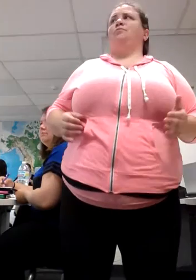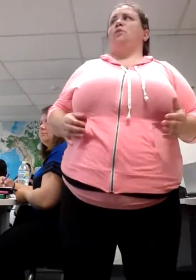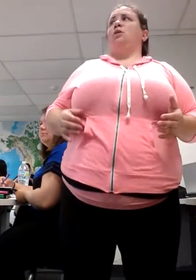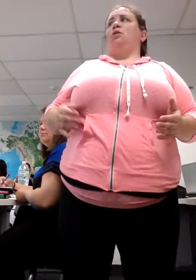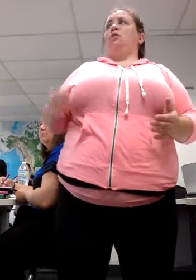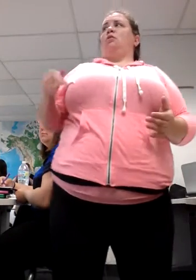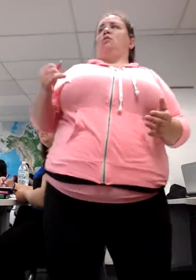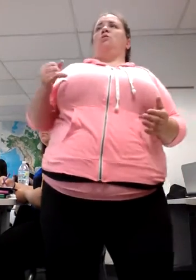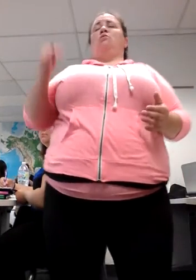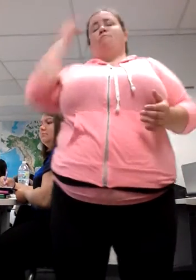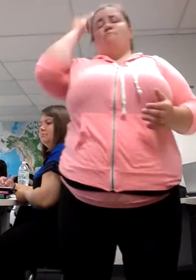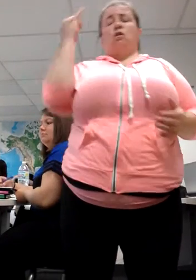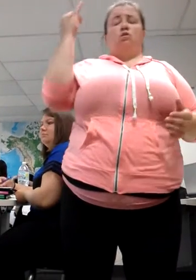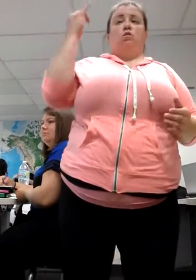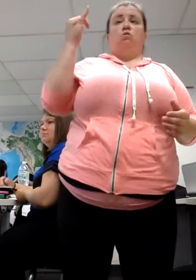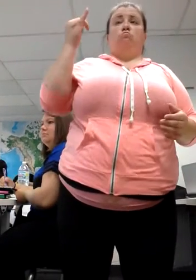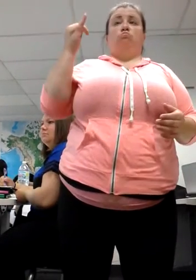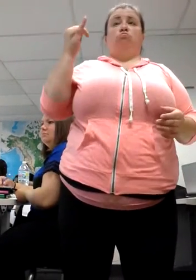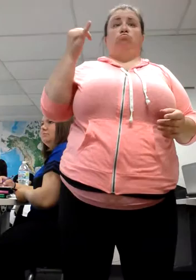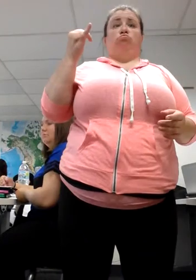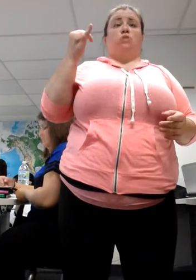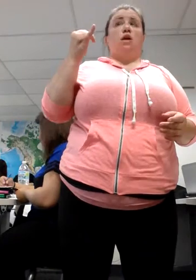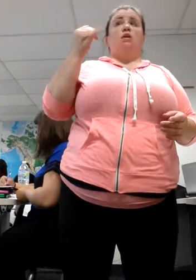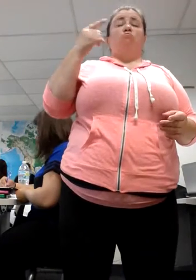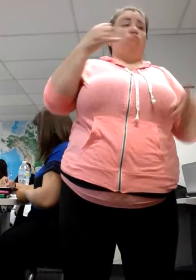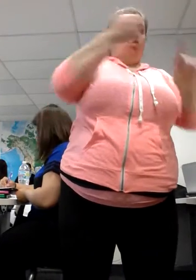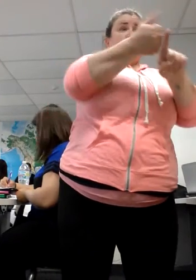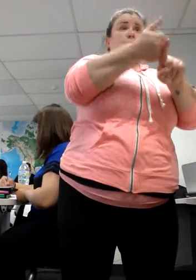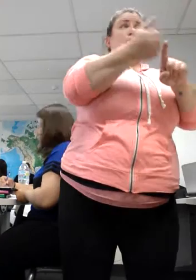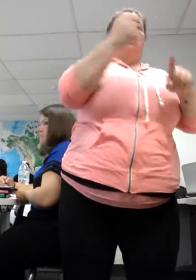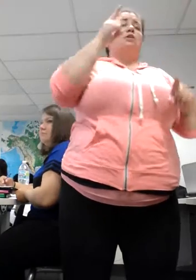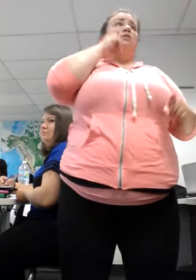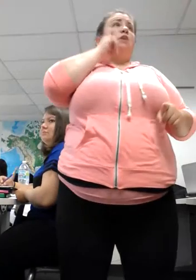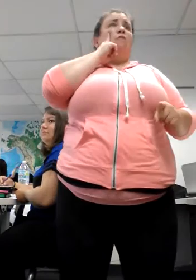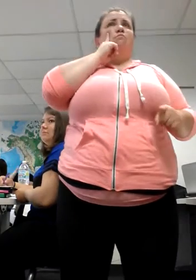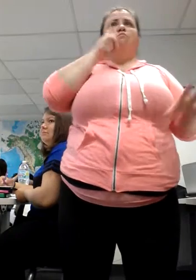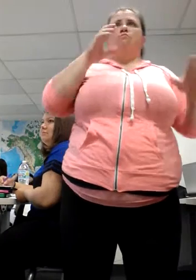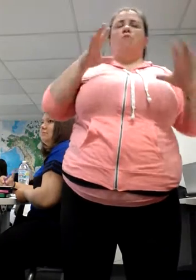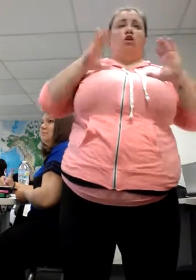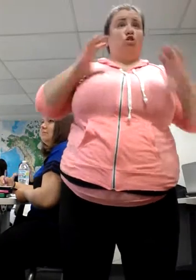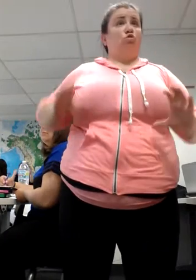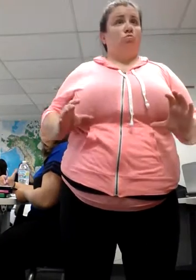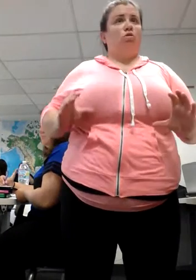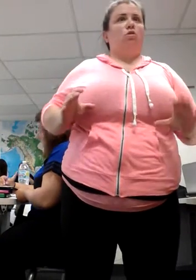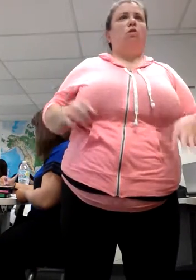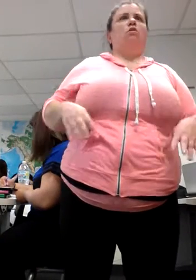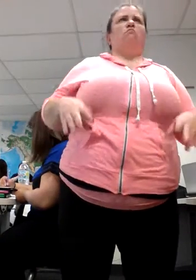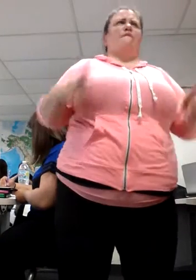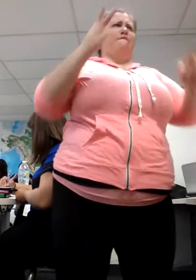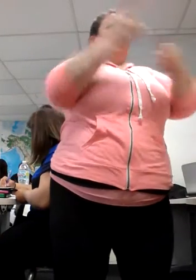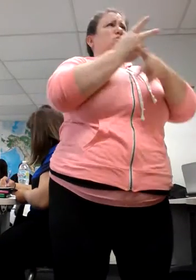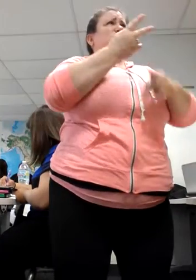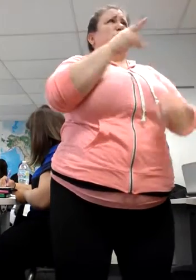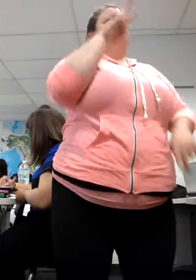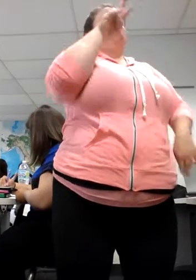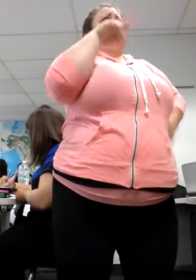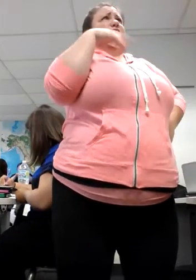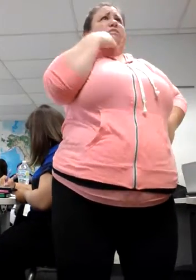being a deaf consumer who is trying to watch this and figure out what you're saying. Okay? The process